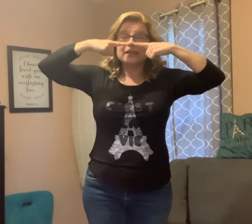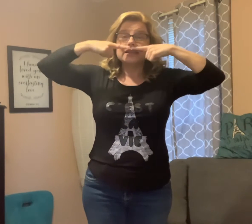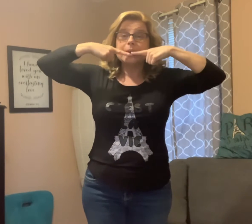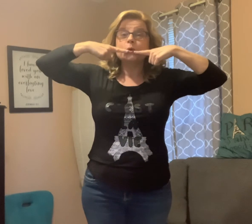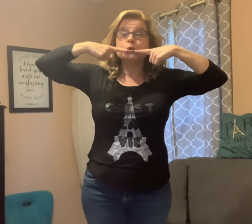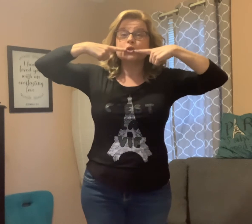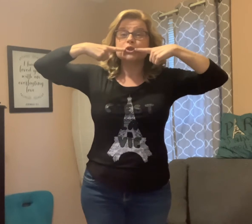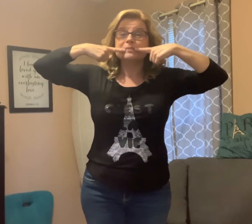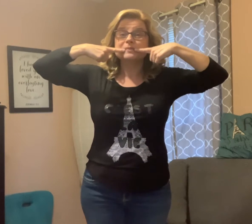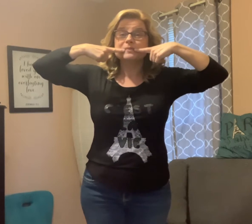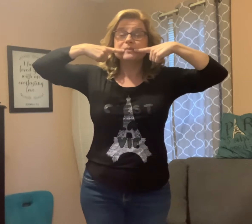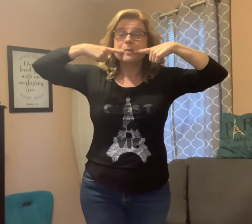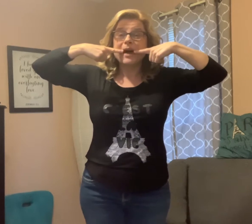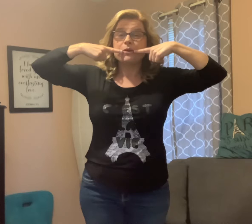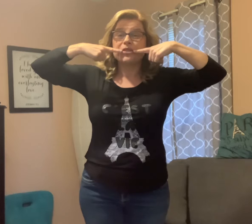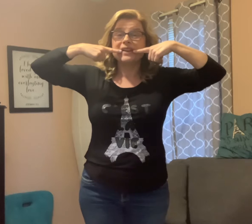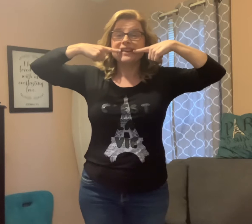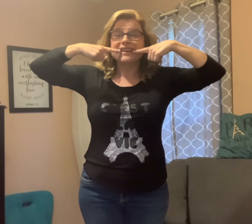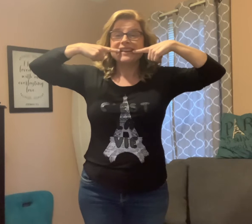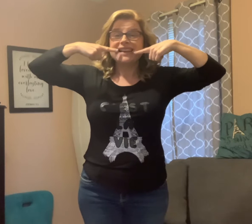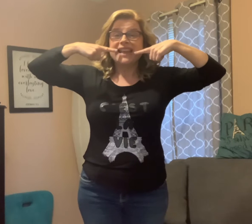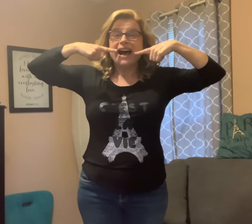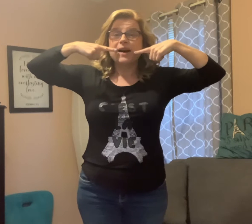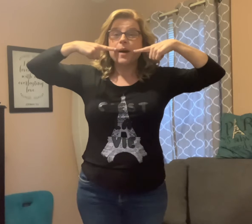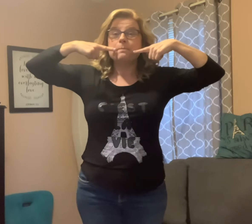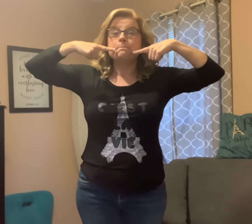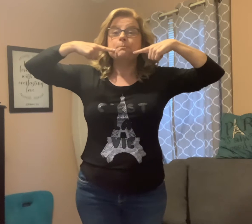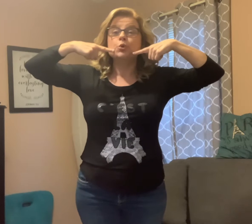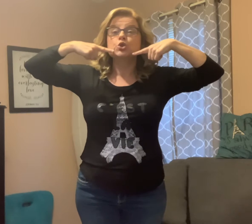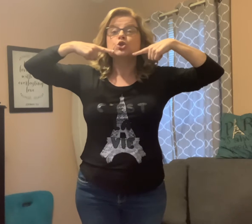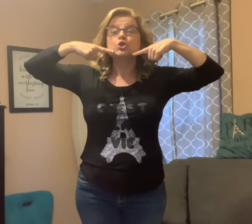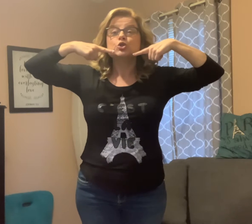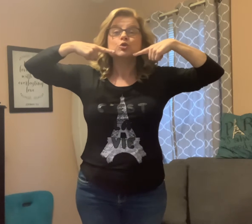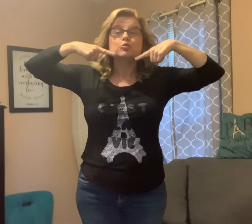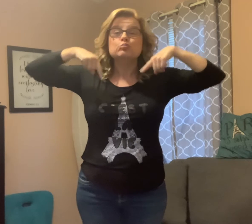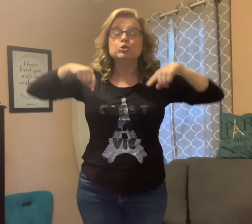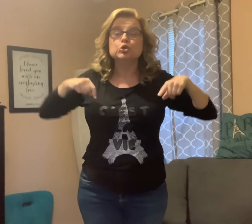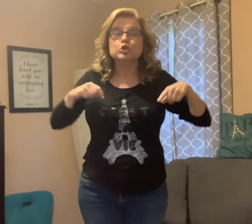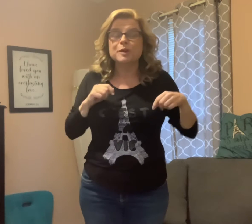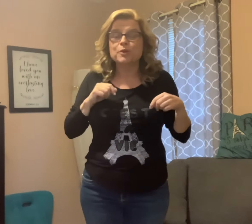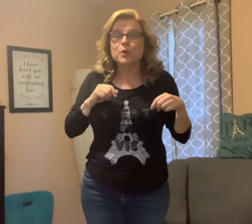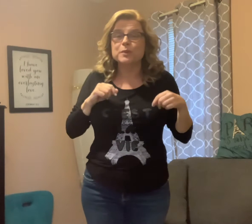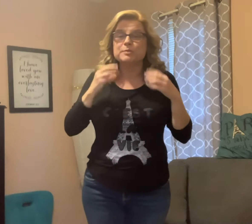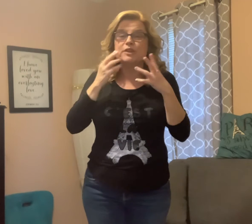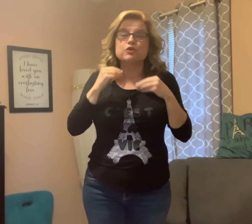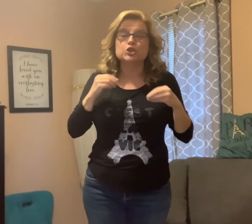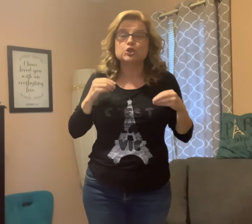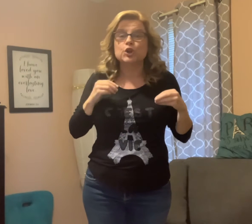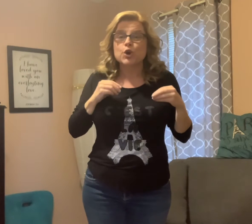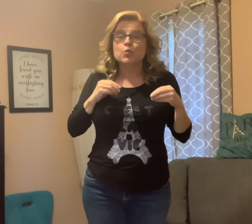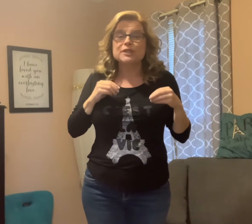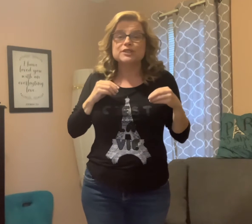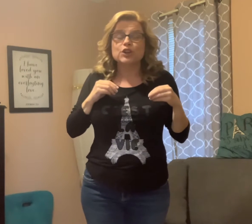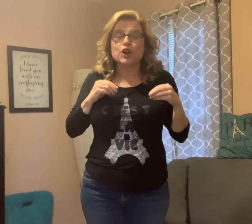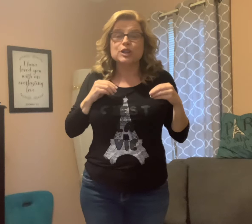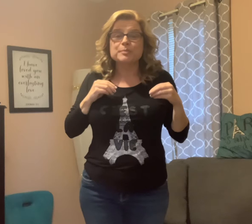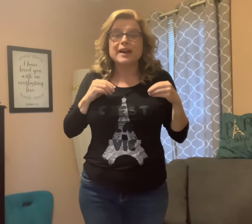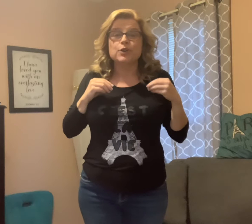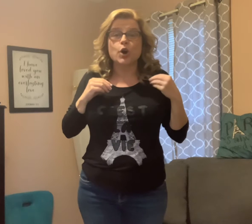La bouche. The mouth. La bouche. Remember when we speak French. We stick our lips out. Our